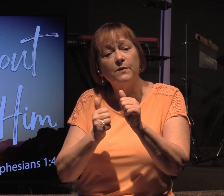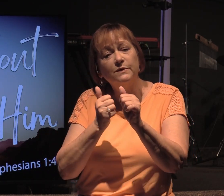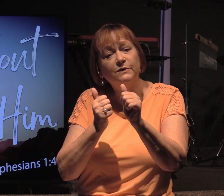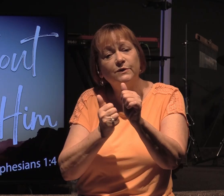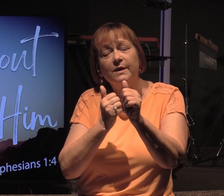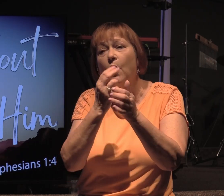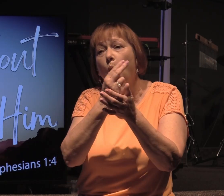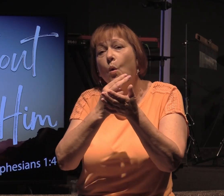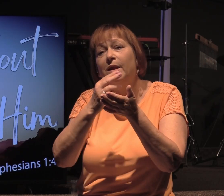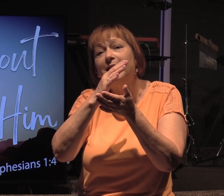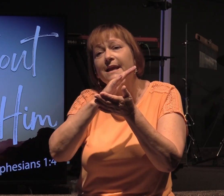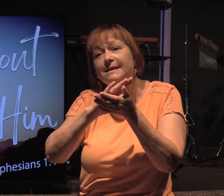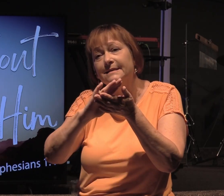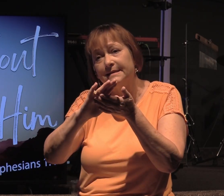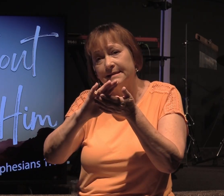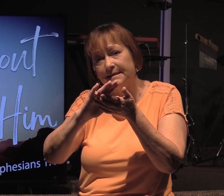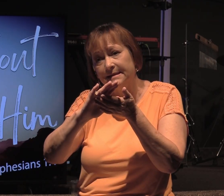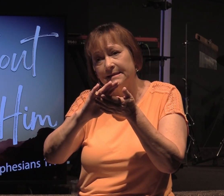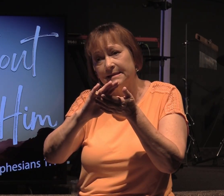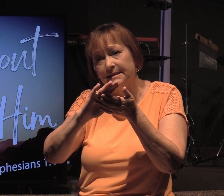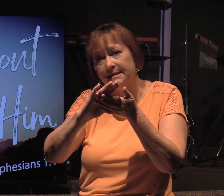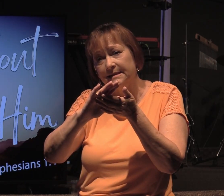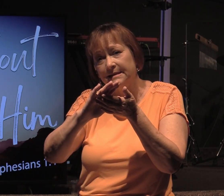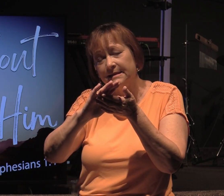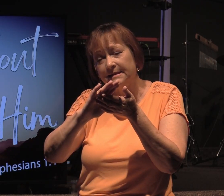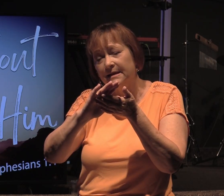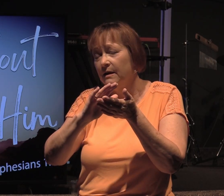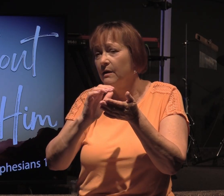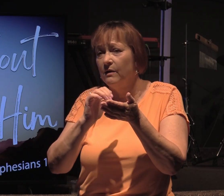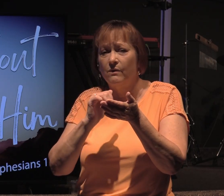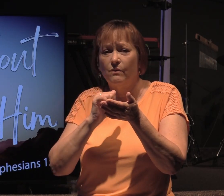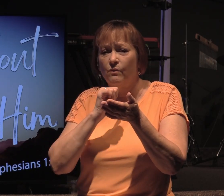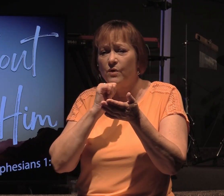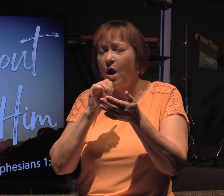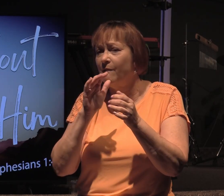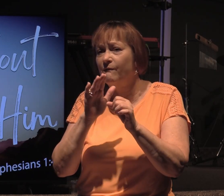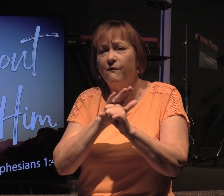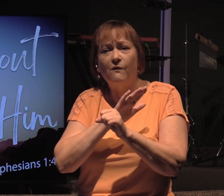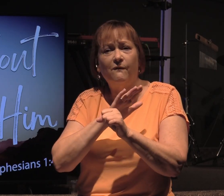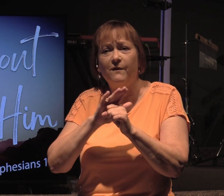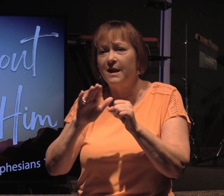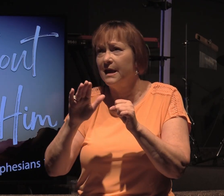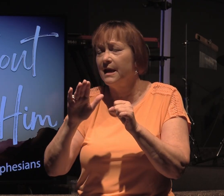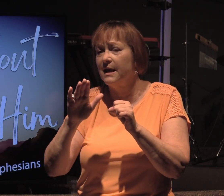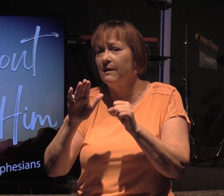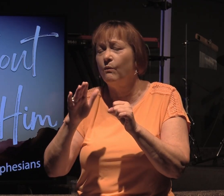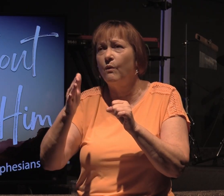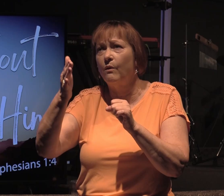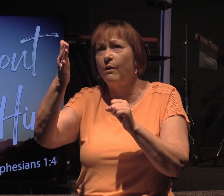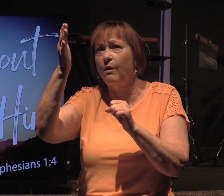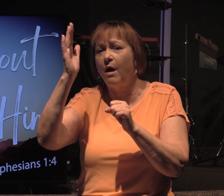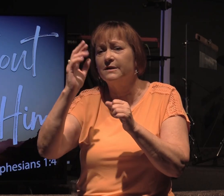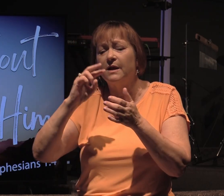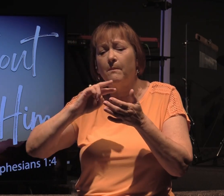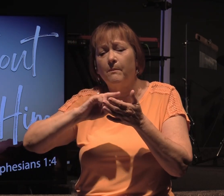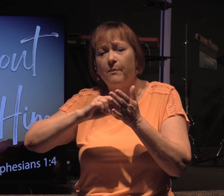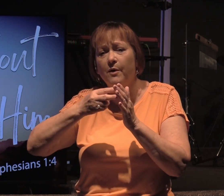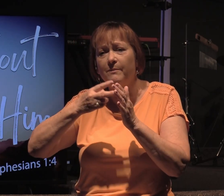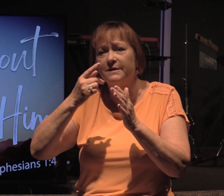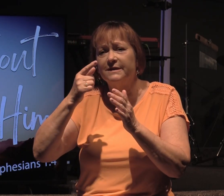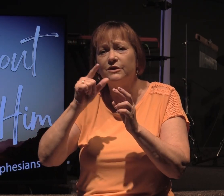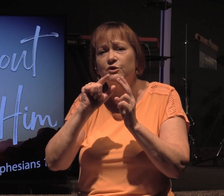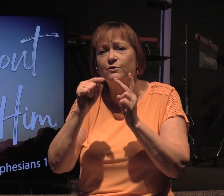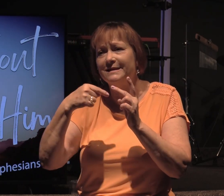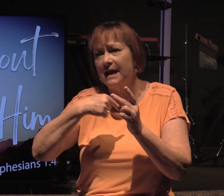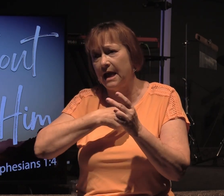holiness then we're not fulfilling what God's purpose was in